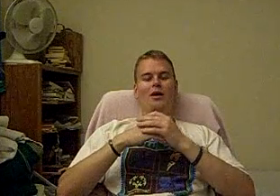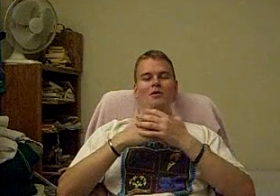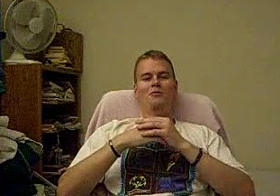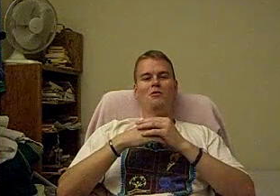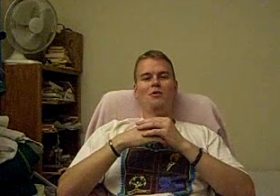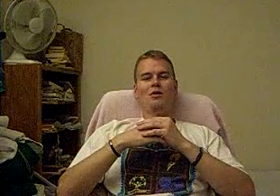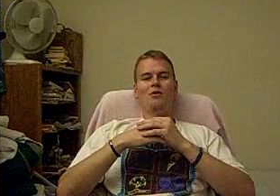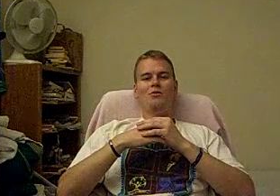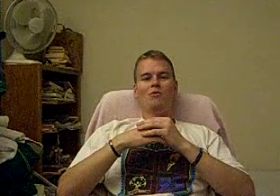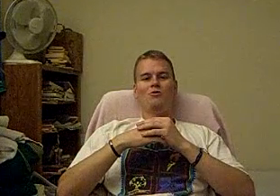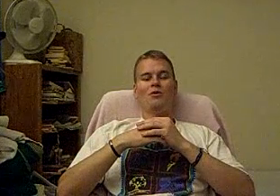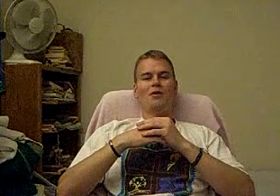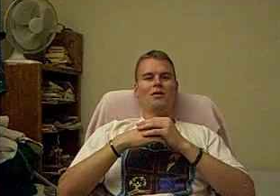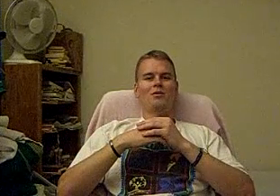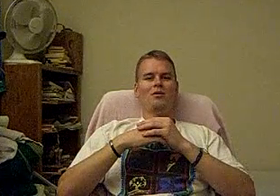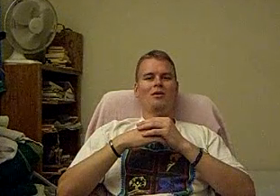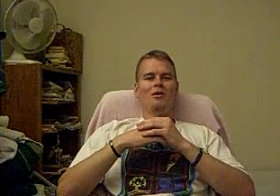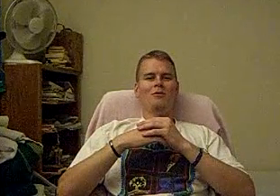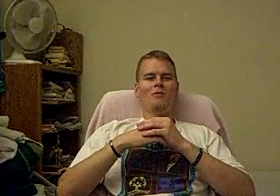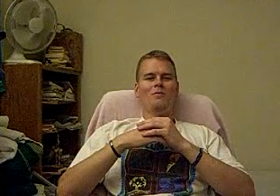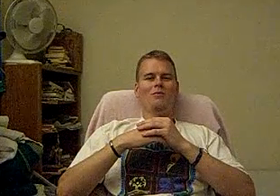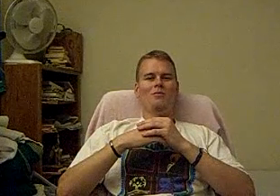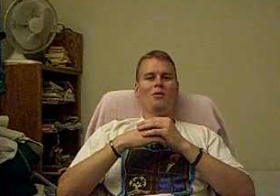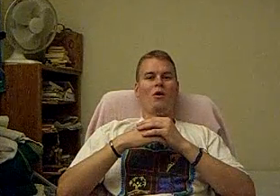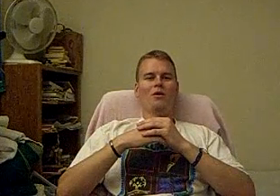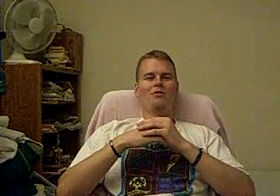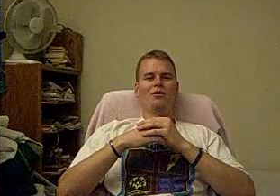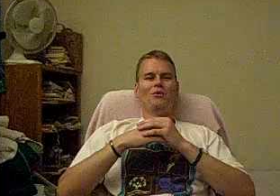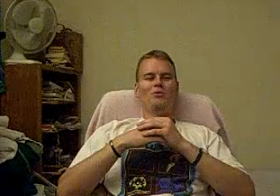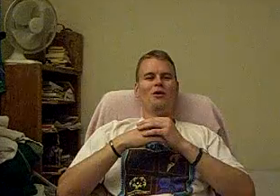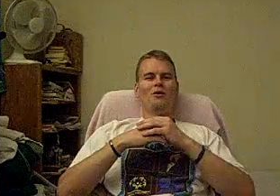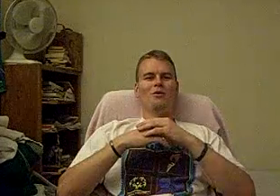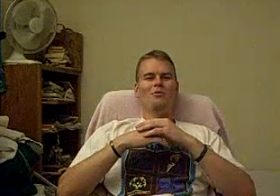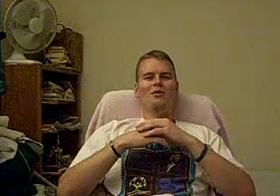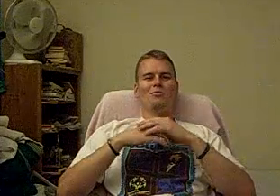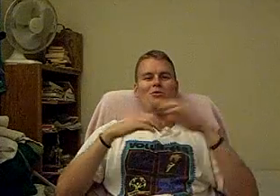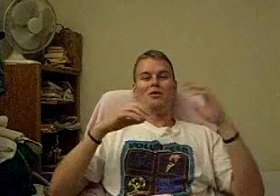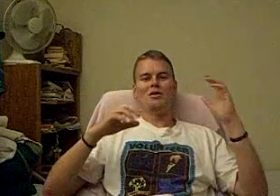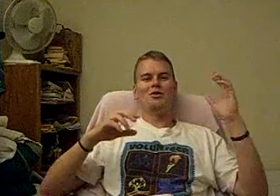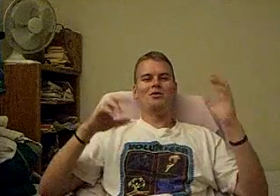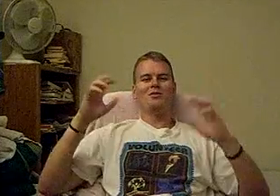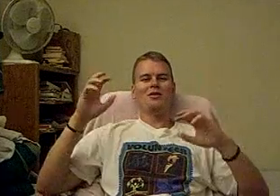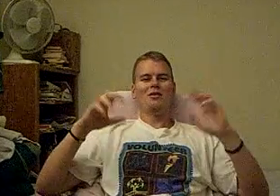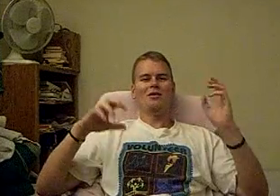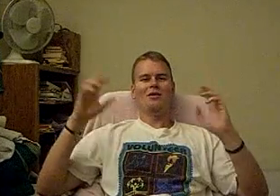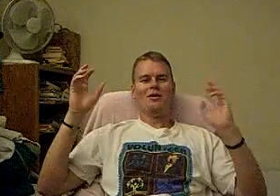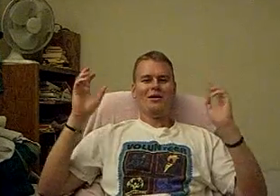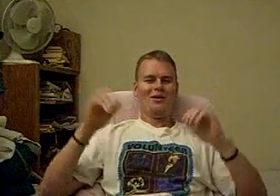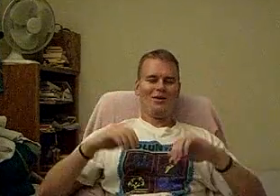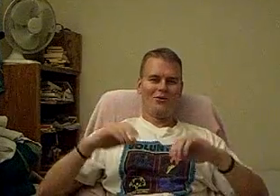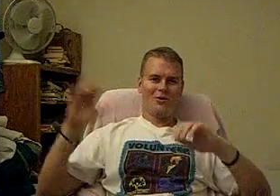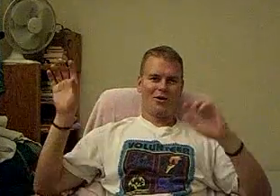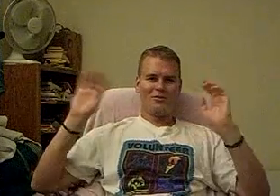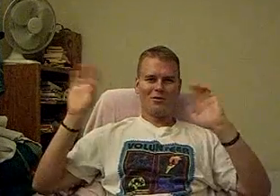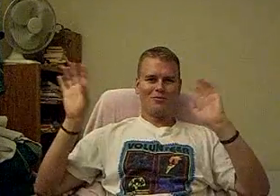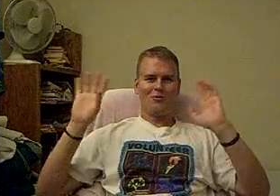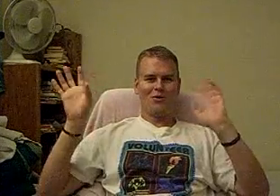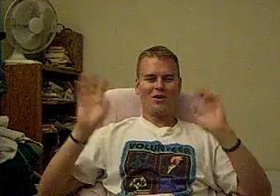1950s street fight in the Bronx, you know, between the Jets and the, you know, whatever West Side